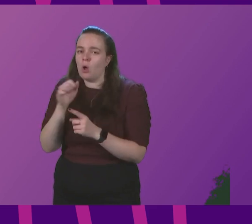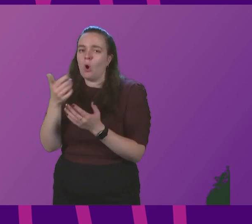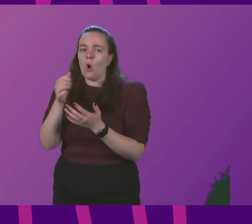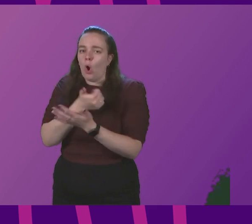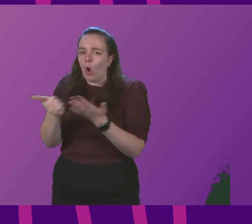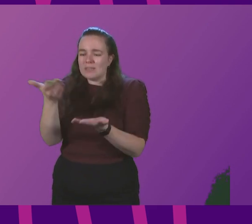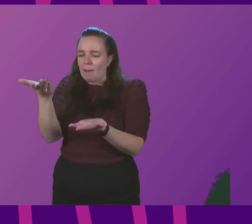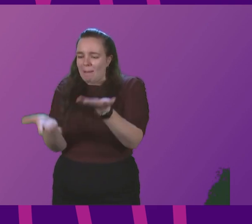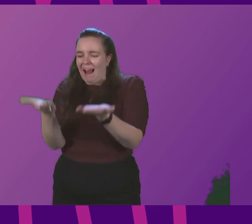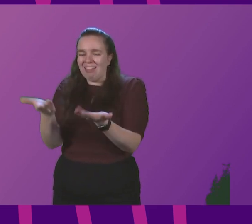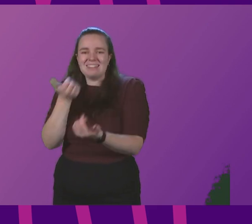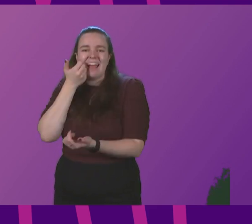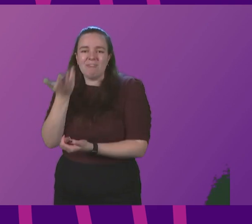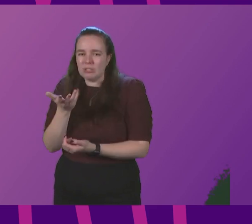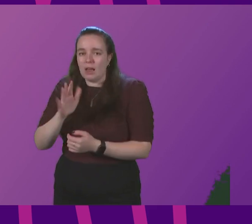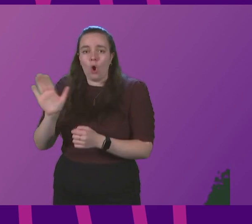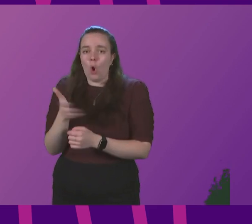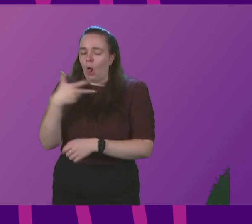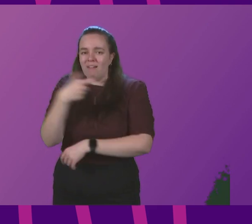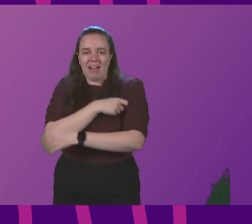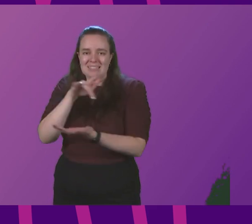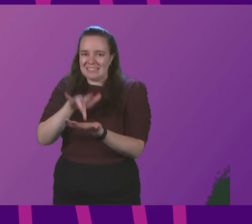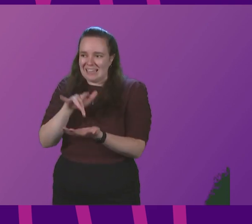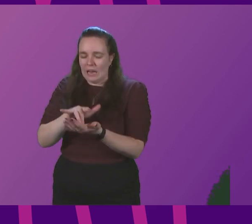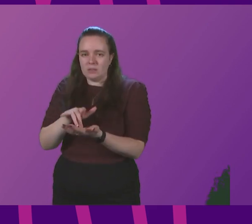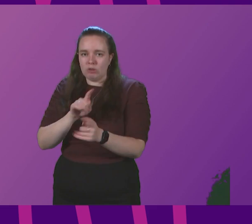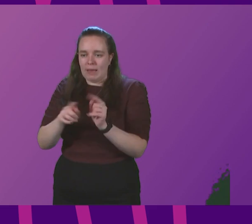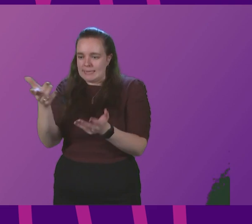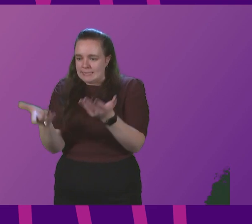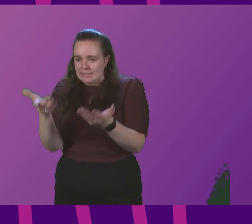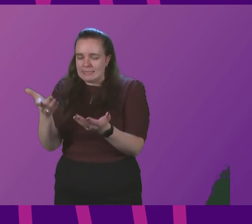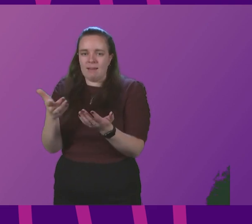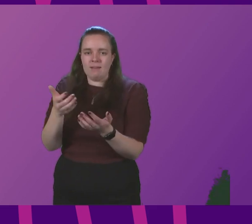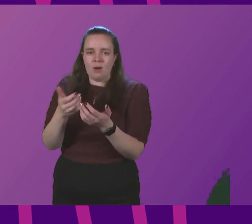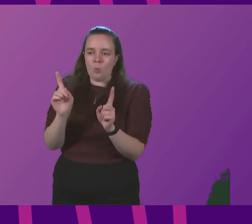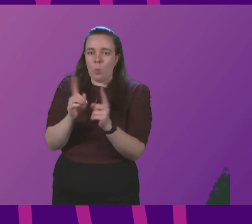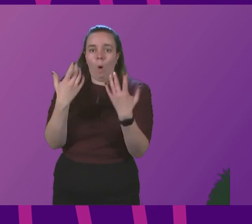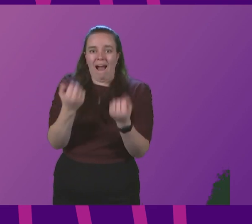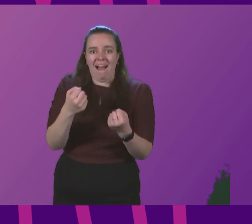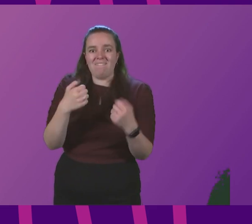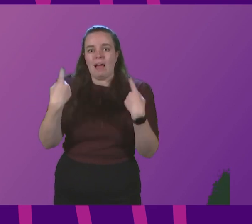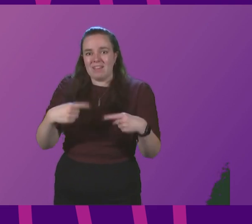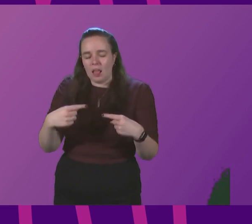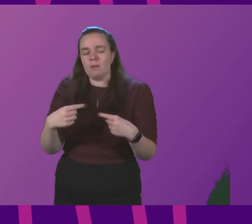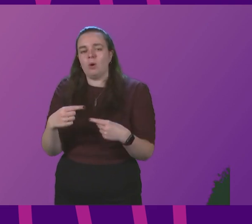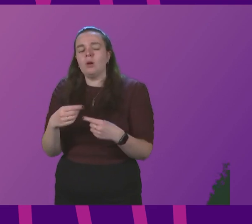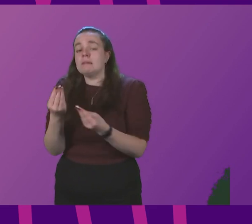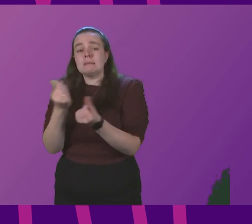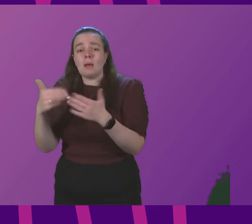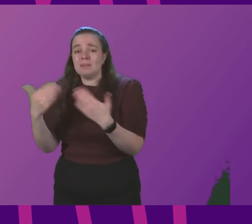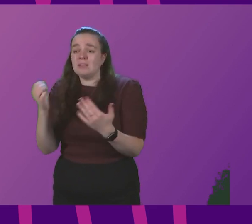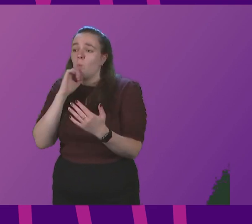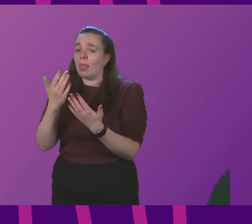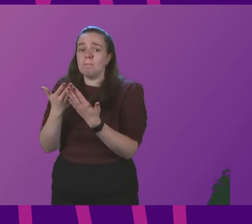balance every single day and every vaccination centre to strike between supply and demand. There will be some days where more people are coming forward than